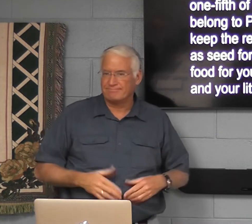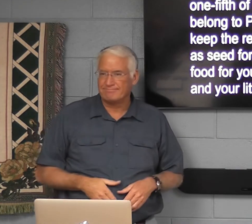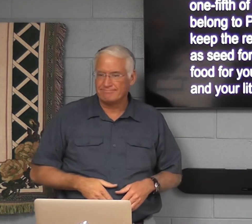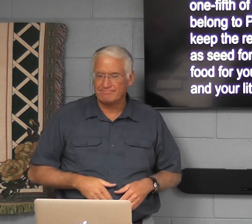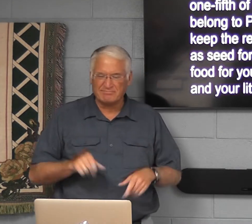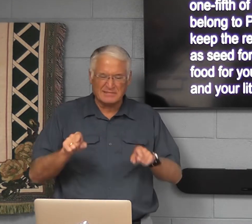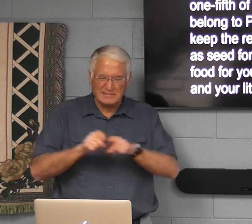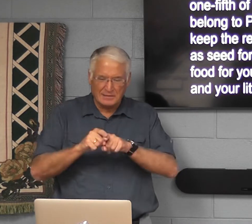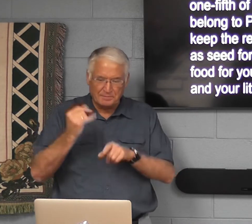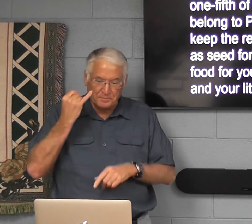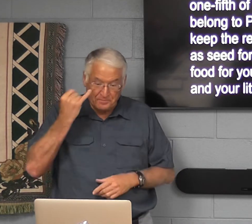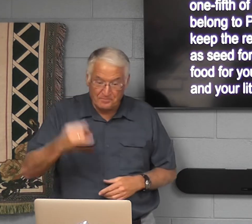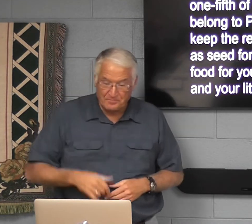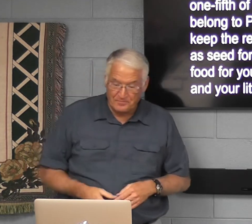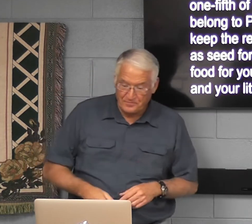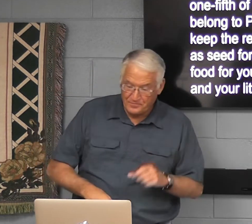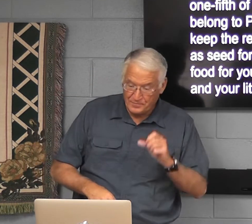Hagrid. Same I know.